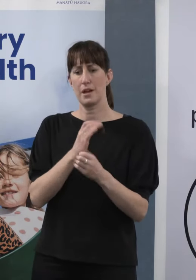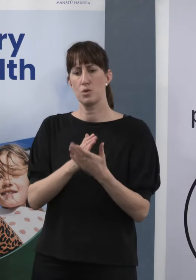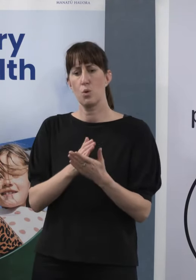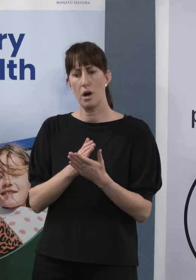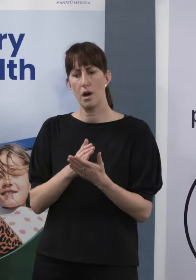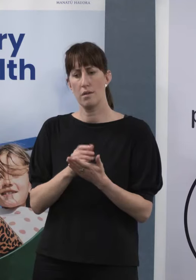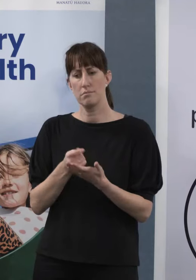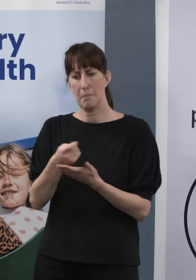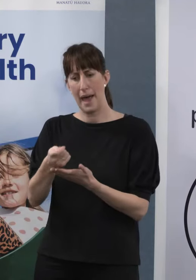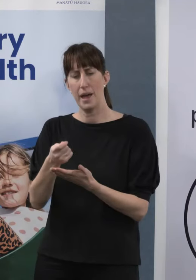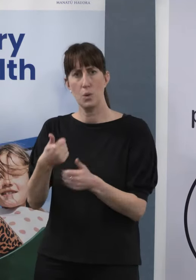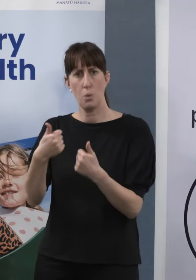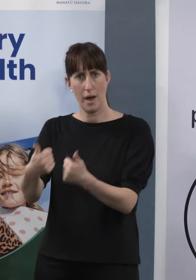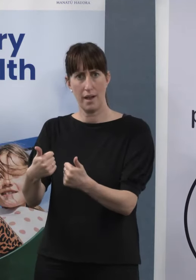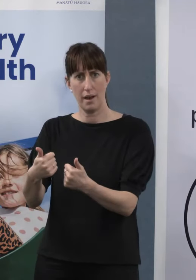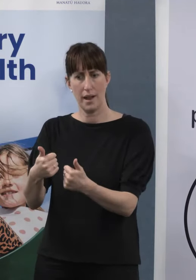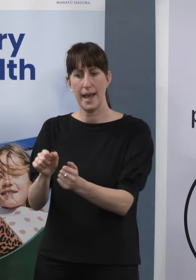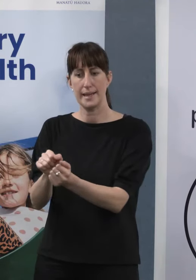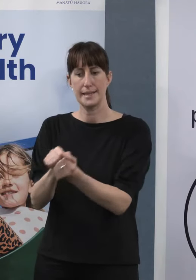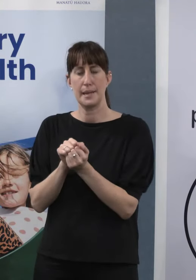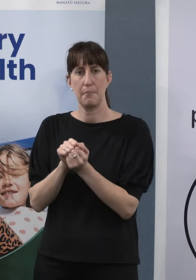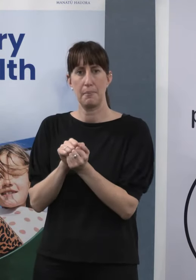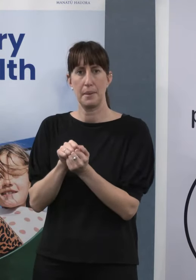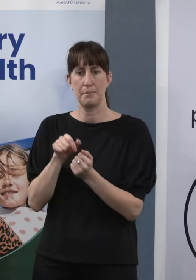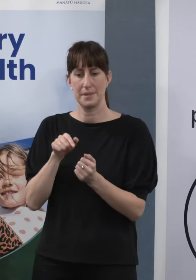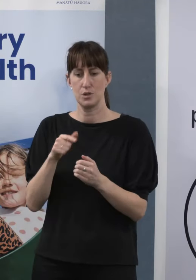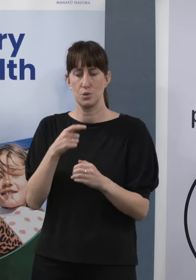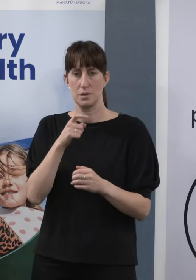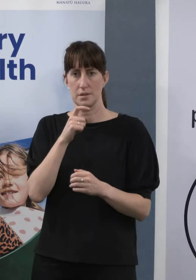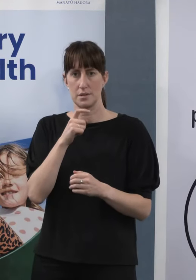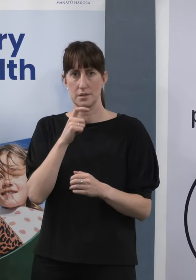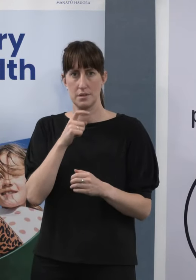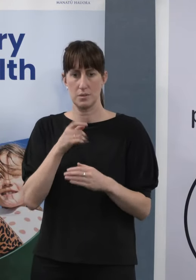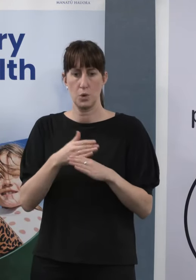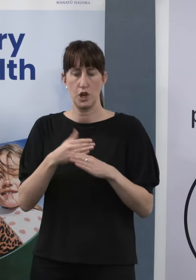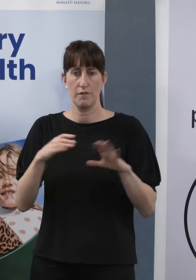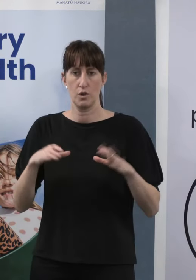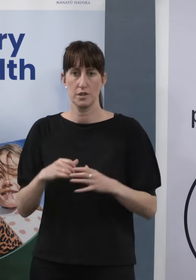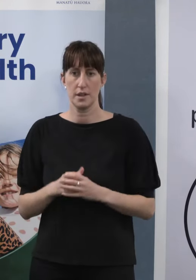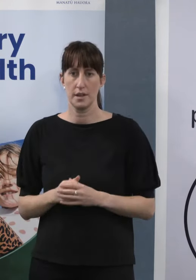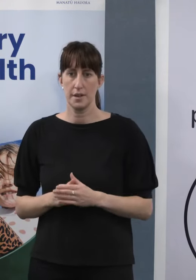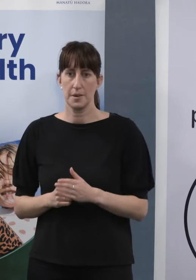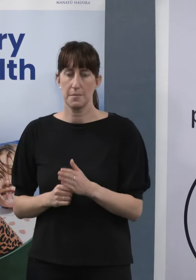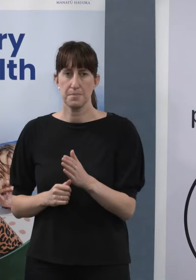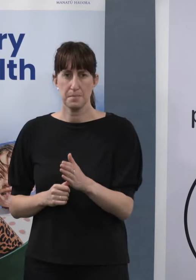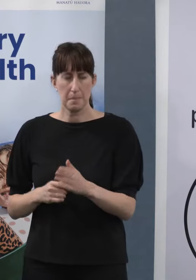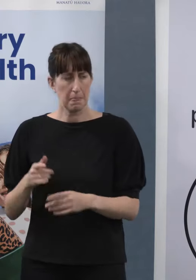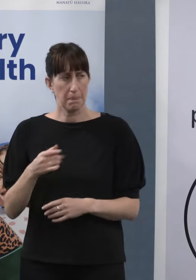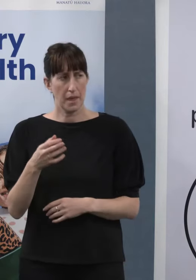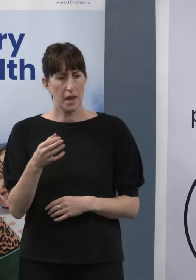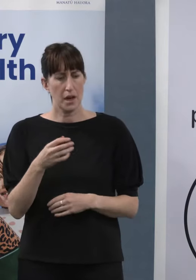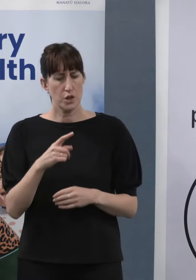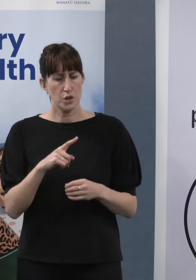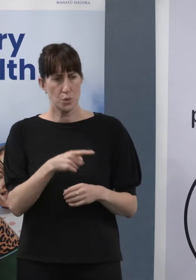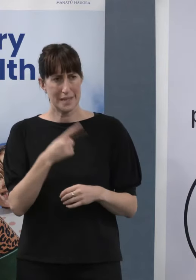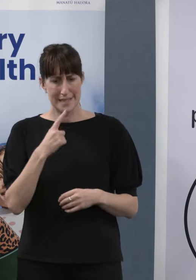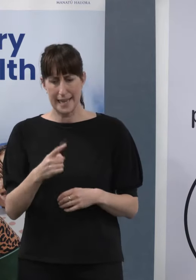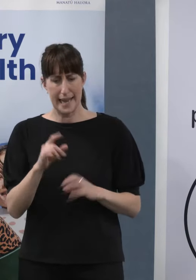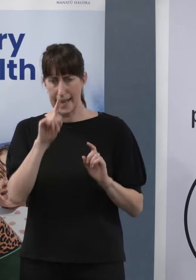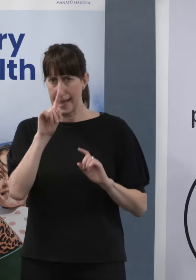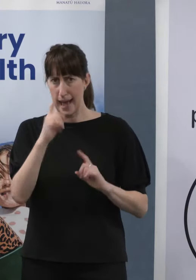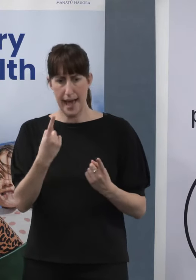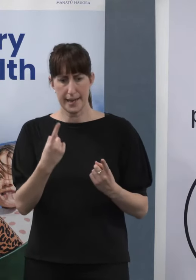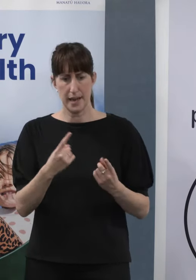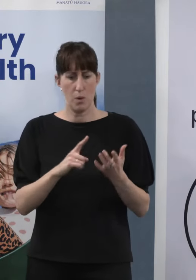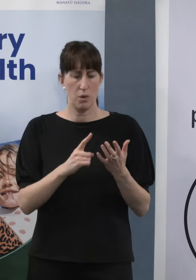people train in the first place and that we retain them in the workforce. You said there wasn't the ability to move tests around the country. Is that something that will change now, and